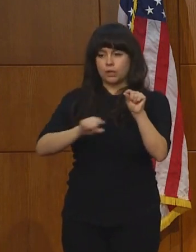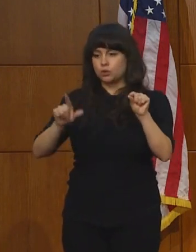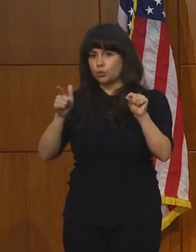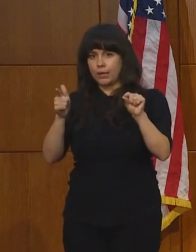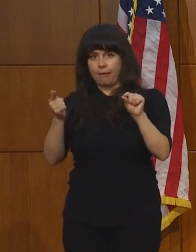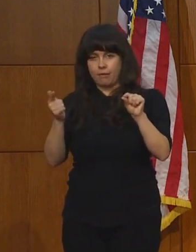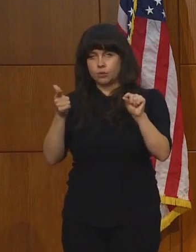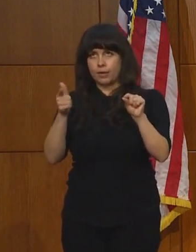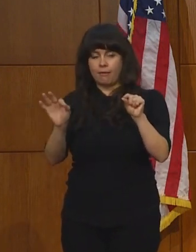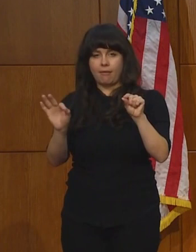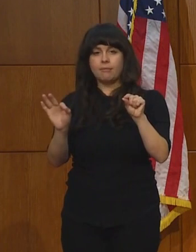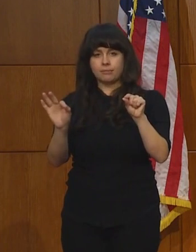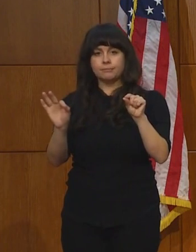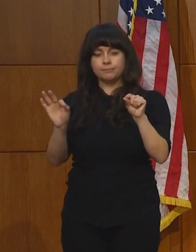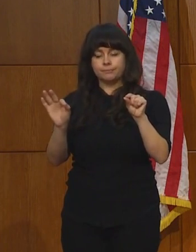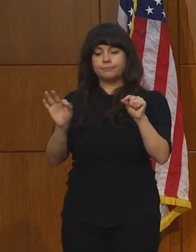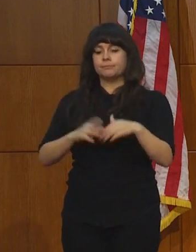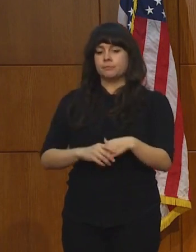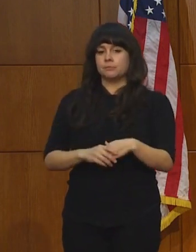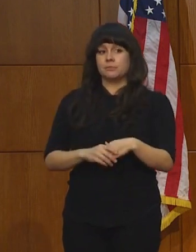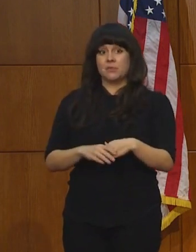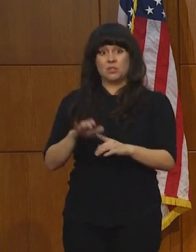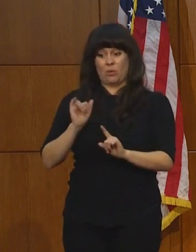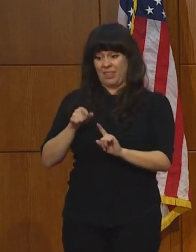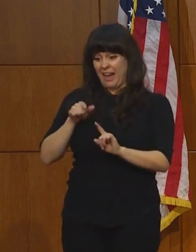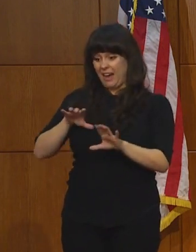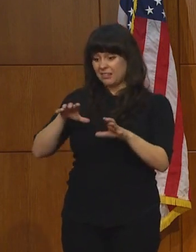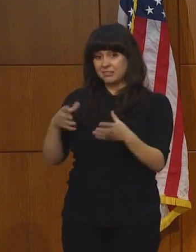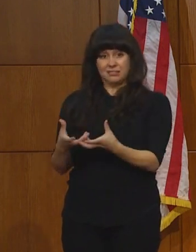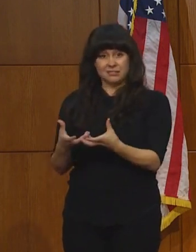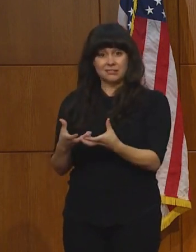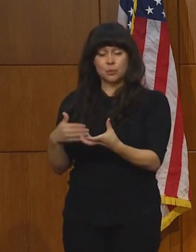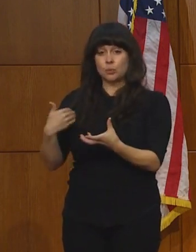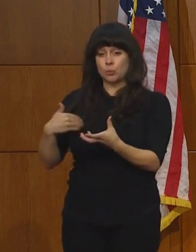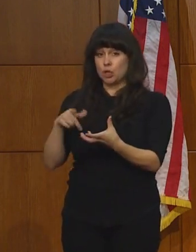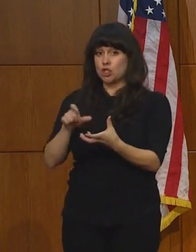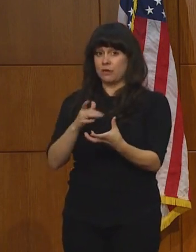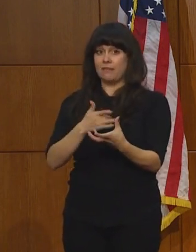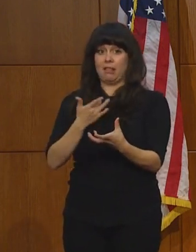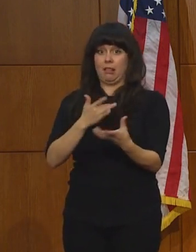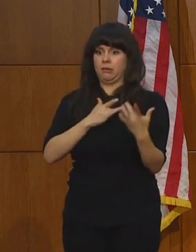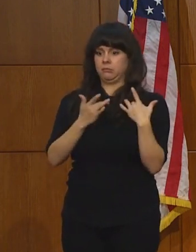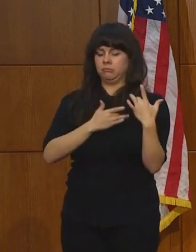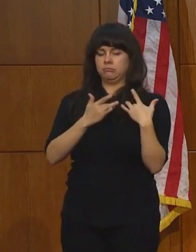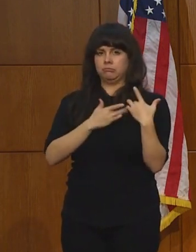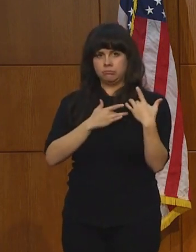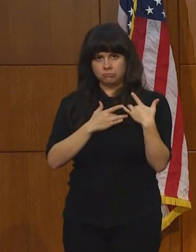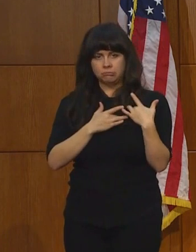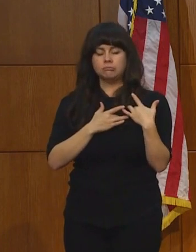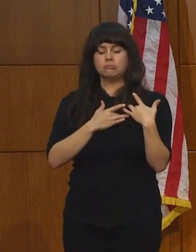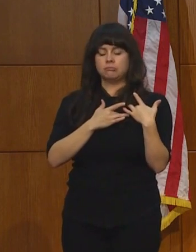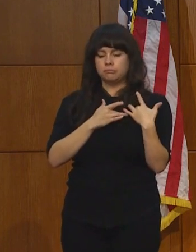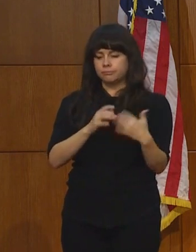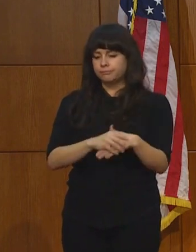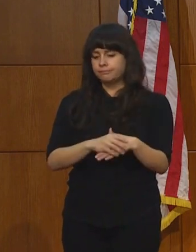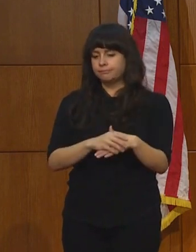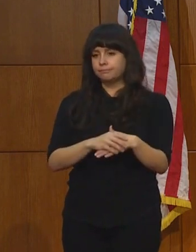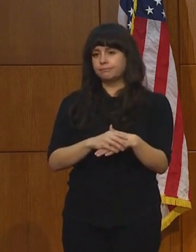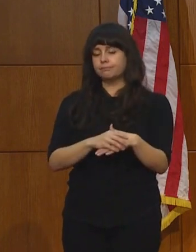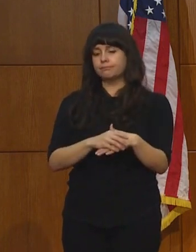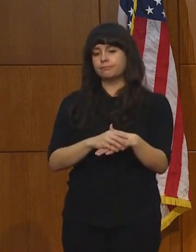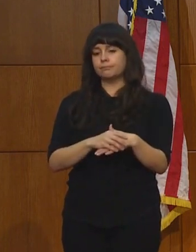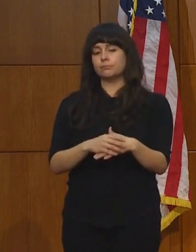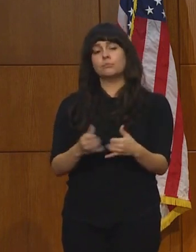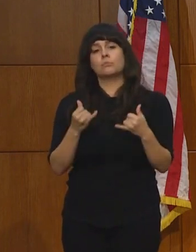and this should to all of us, and it is very concerning. So I want to reassure